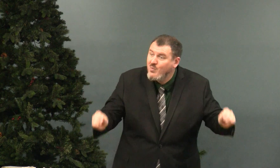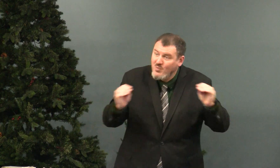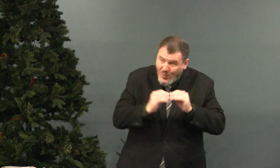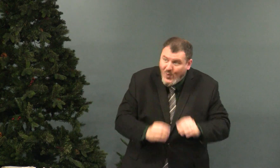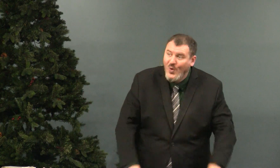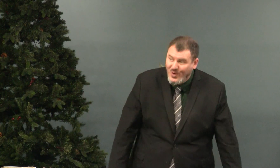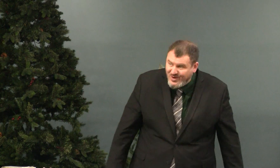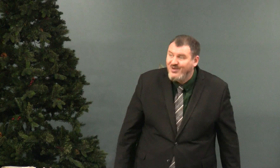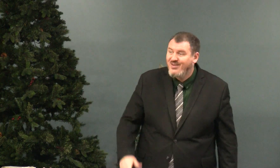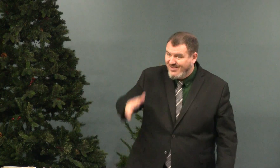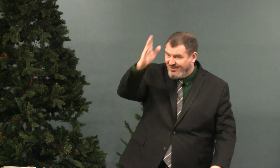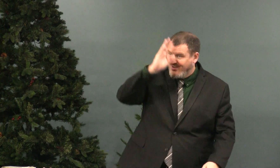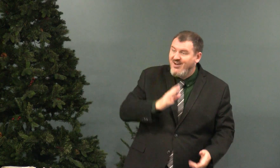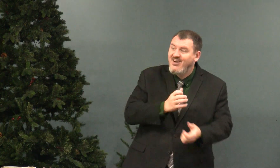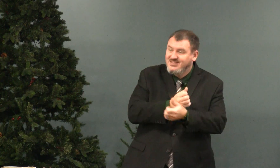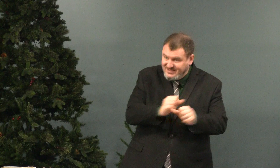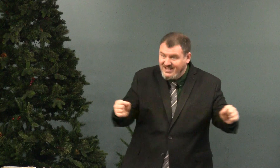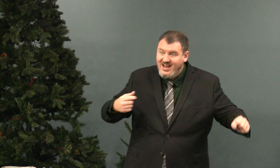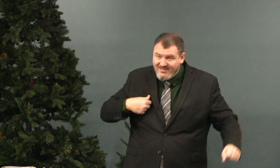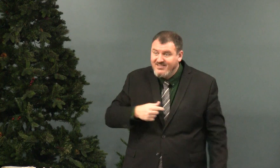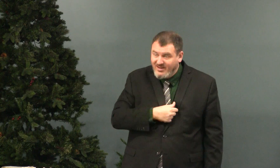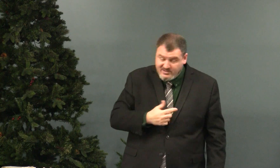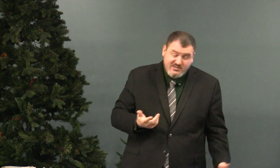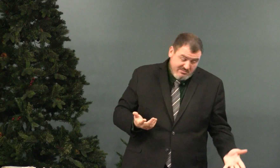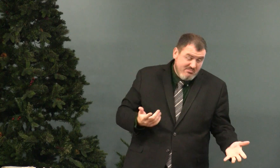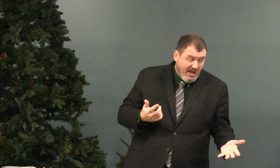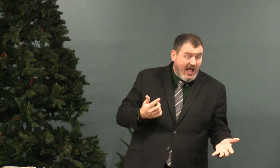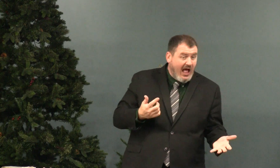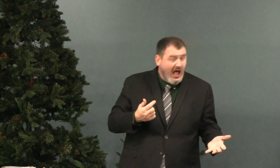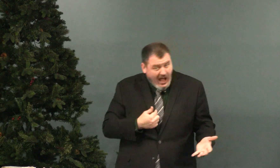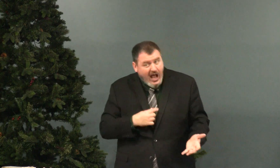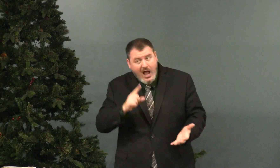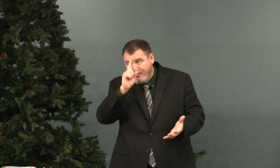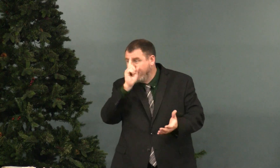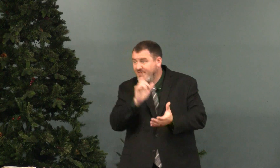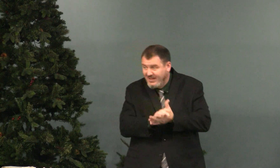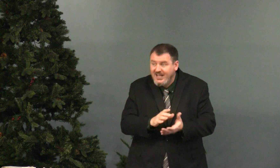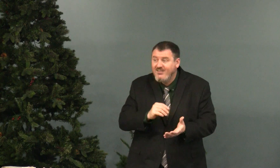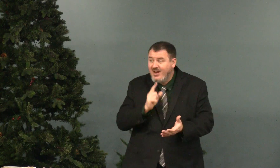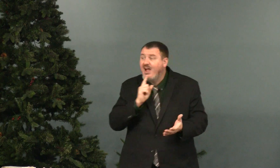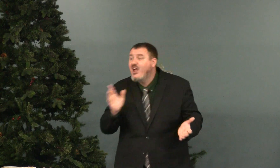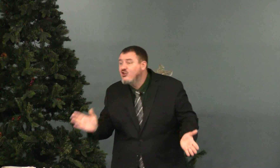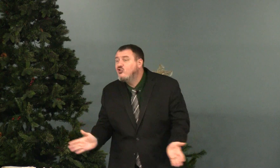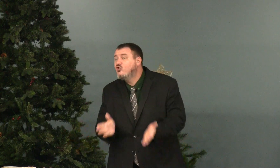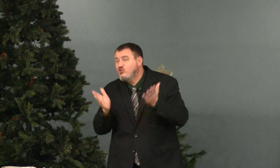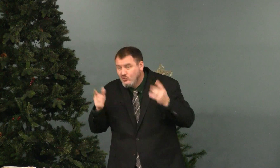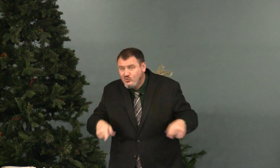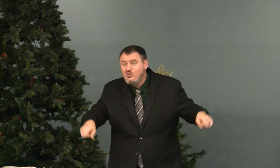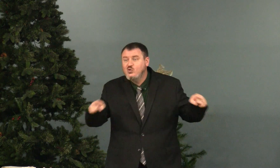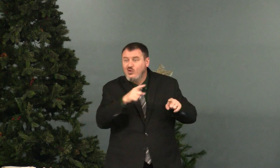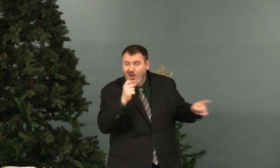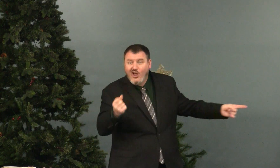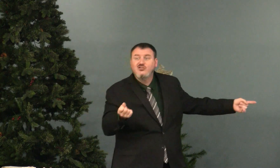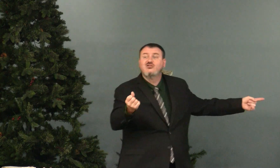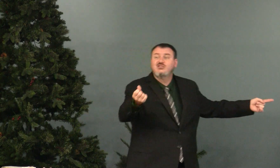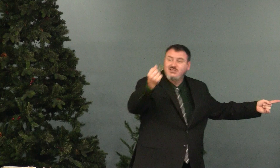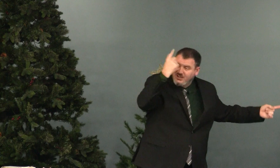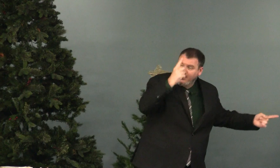That means you and I are no longer slaves. We are saved. I believe that and I encourage you to